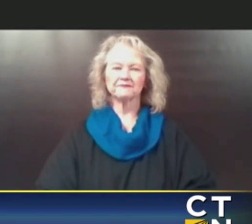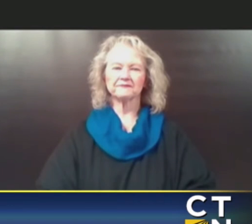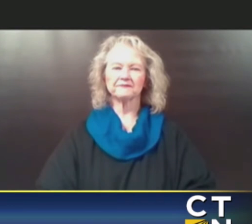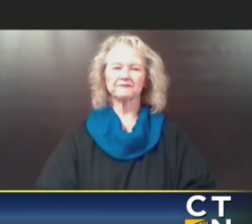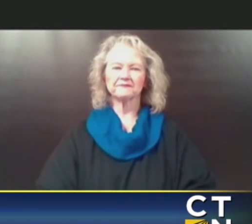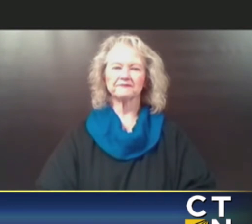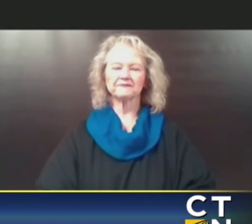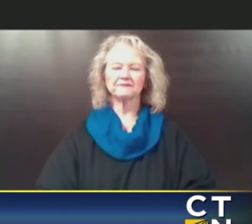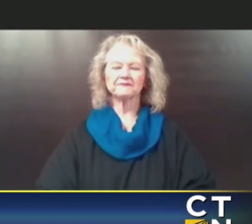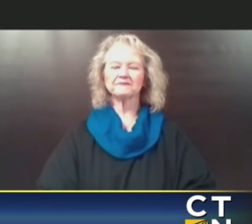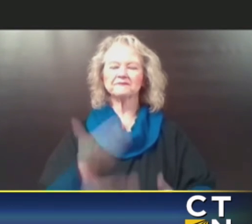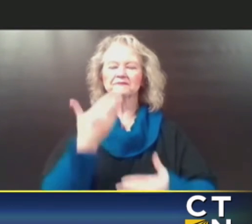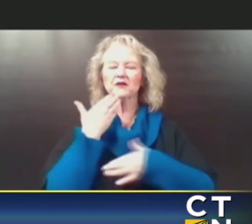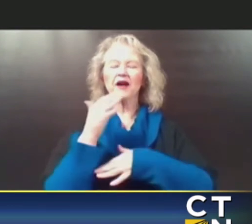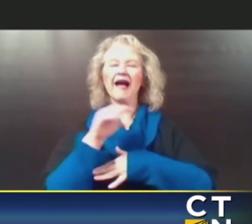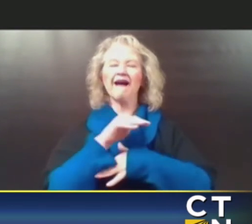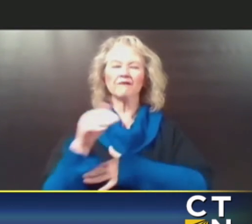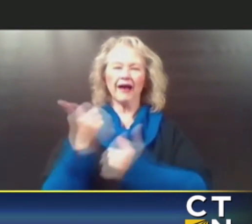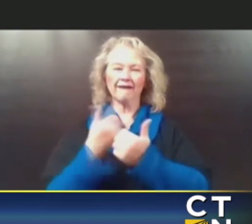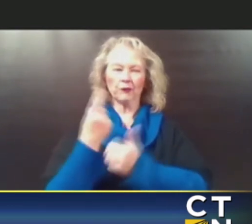All right. Good afternoon, everybody.